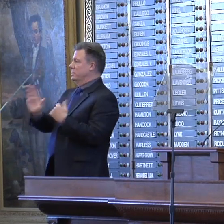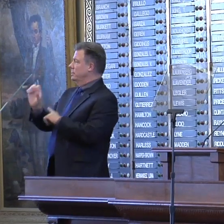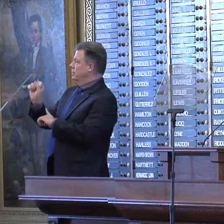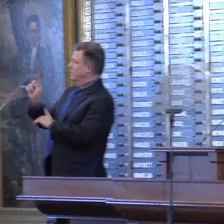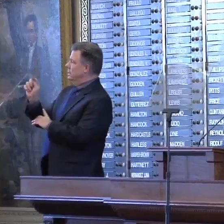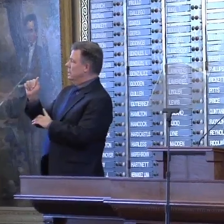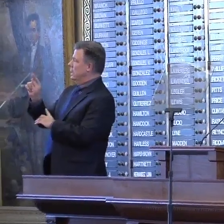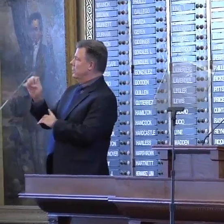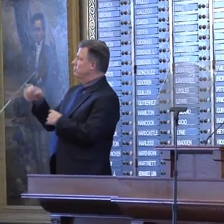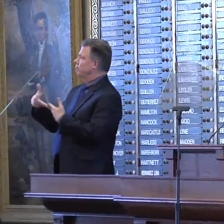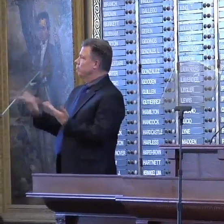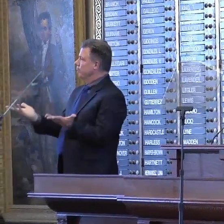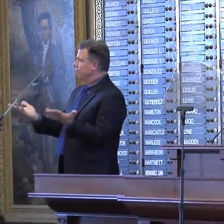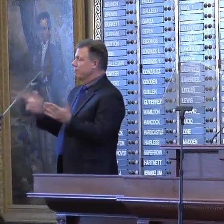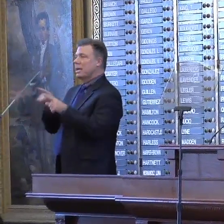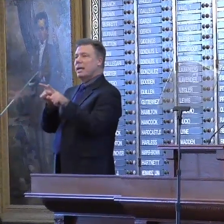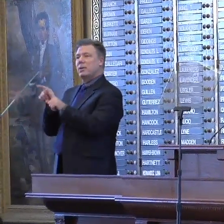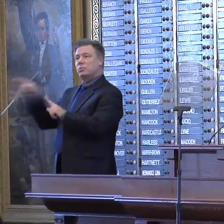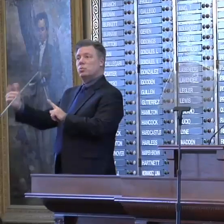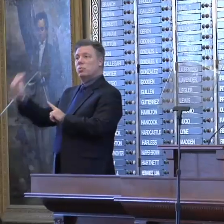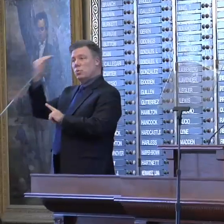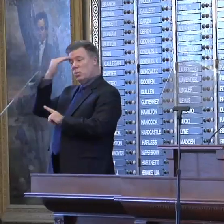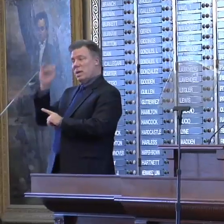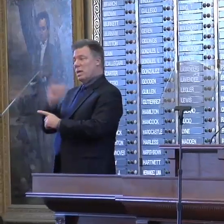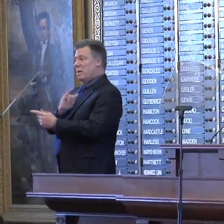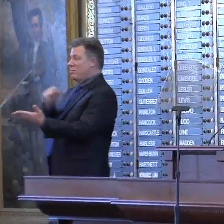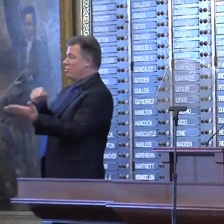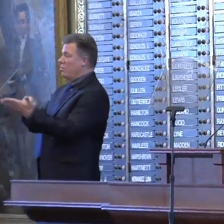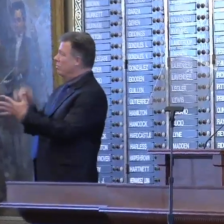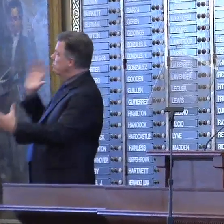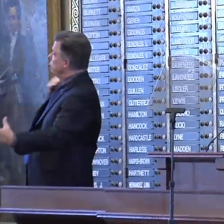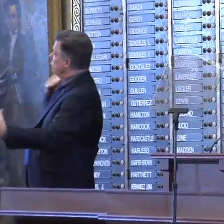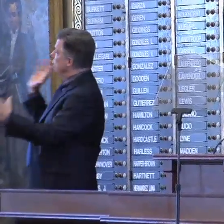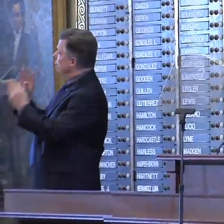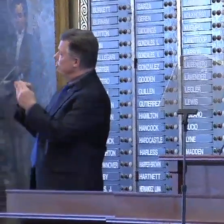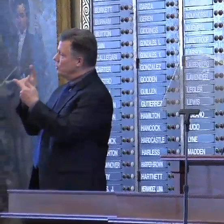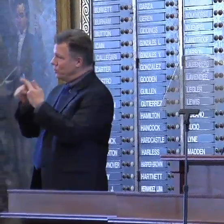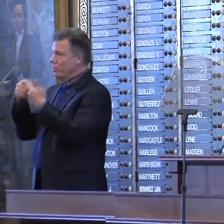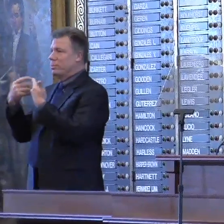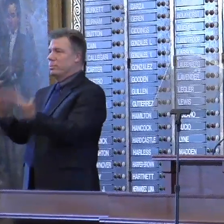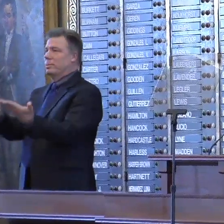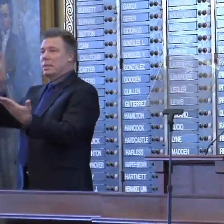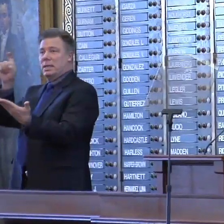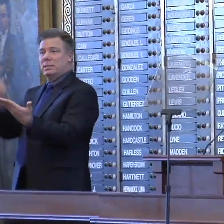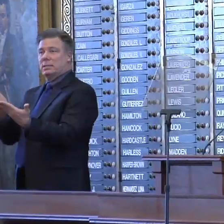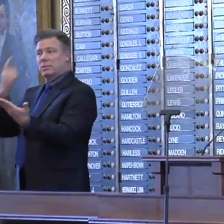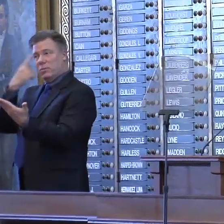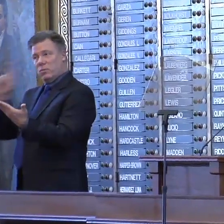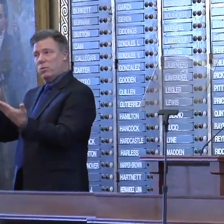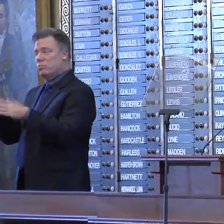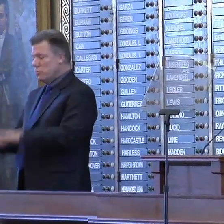As you know, I owe everything I am to Texas for raising me,